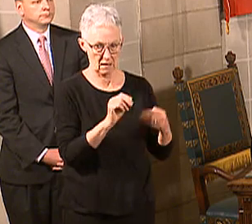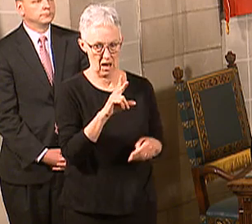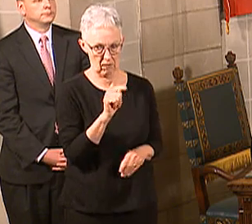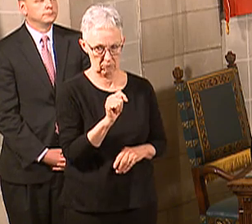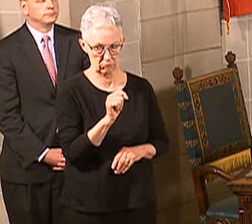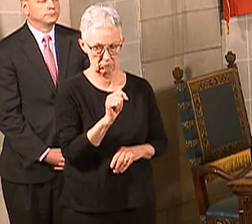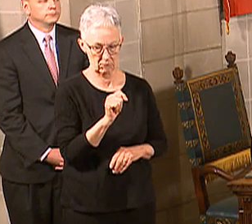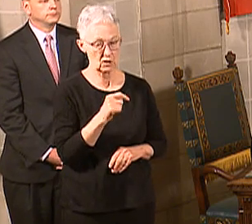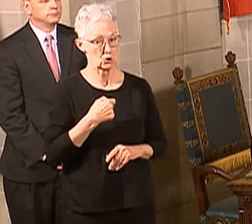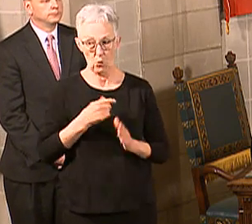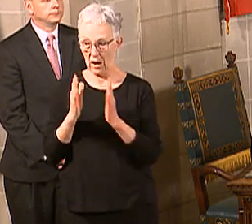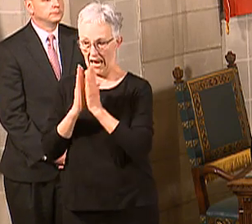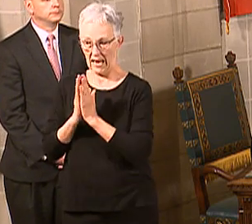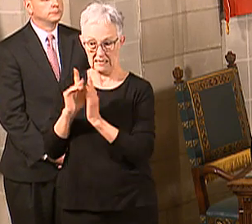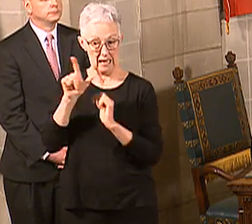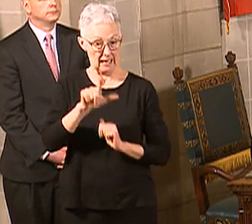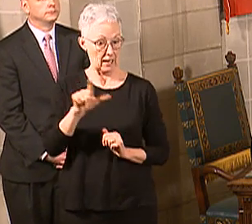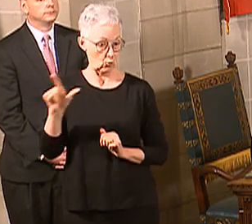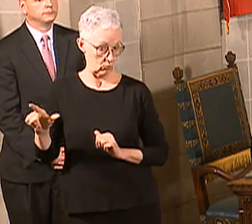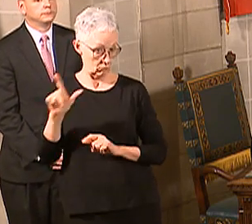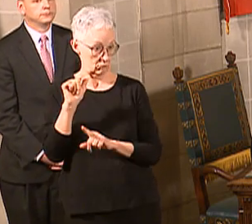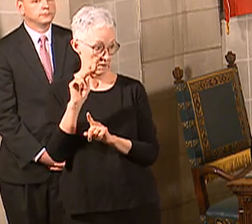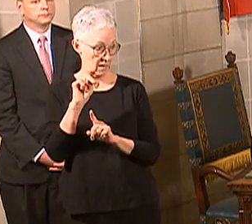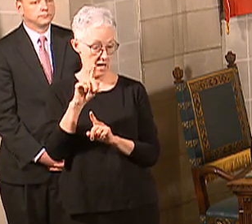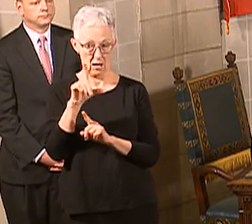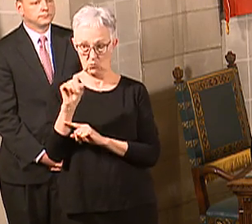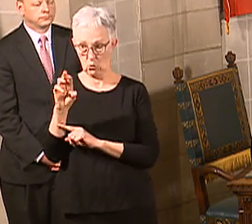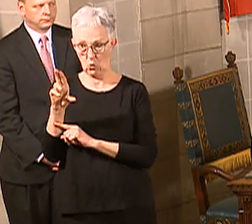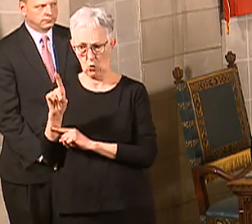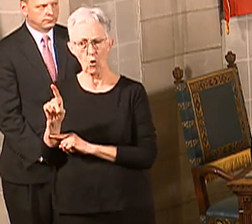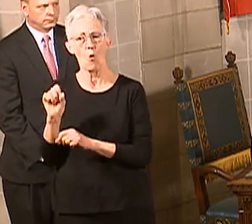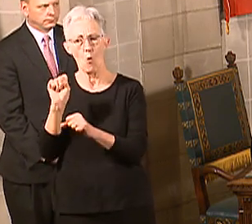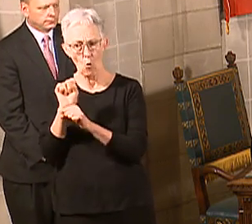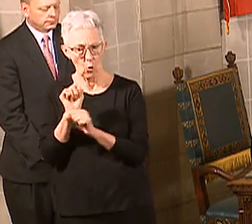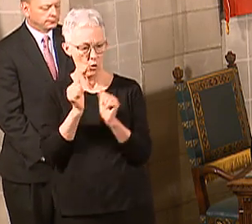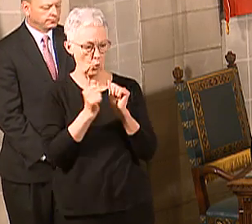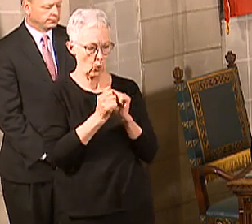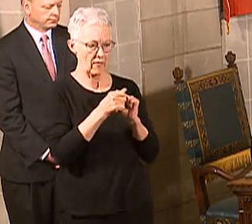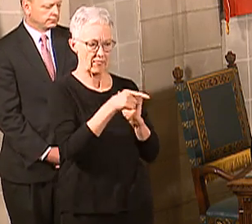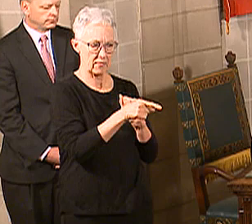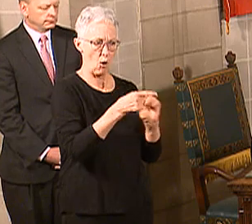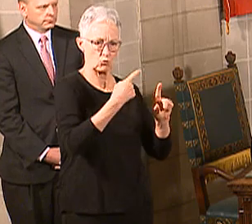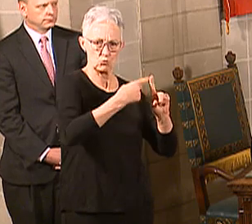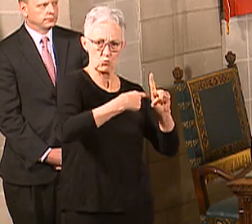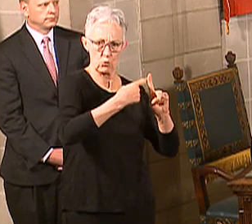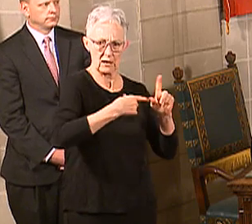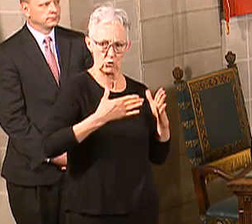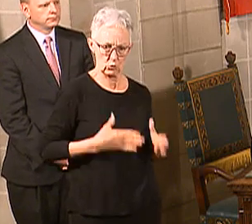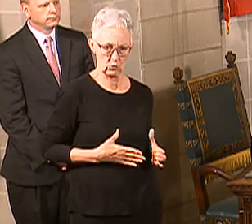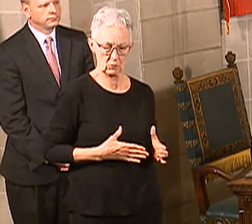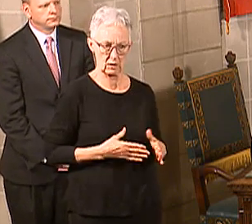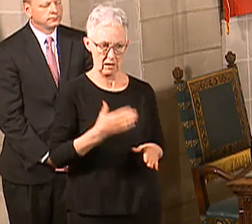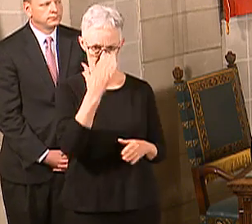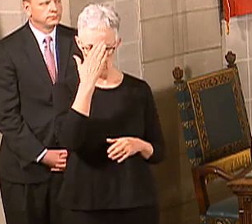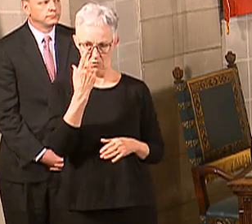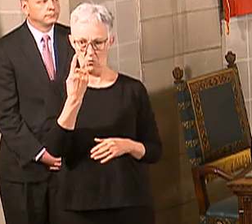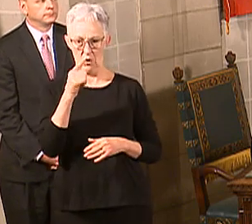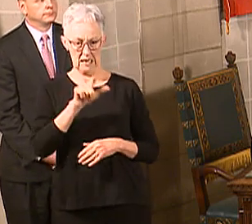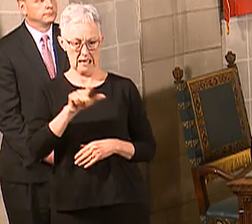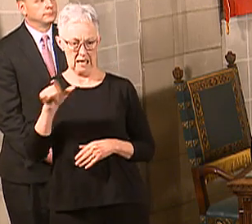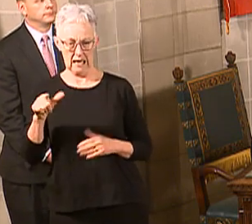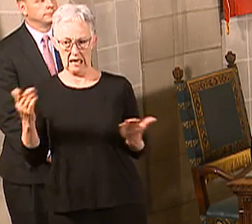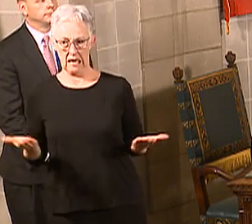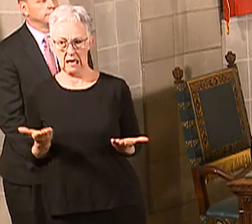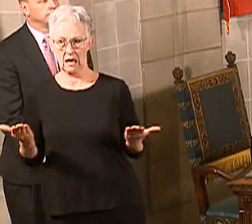have good communication going back and forth, try to work out plans, and I think I commented last week, I know there's a landlord here in Lincoln that has